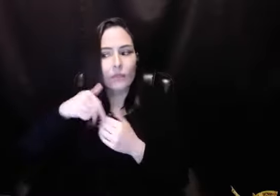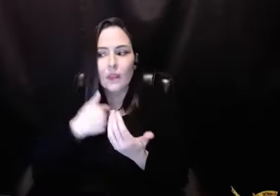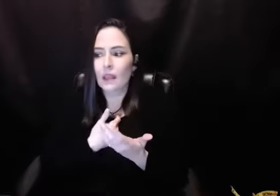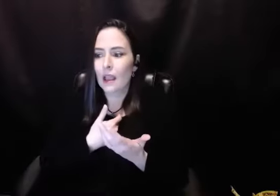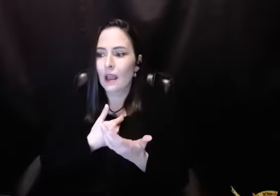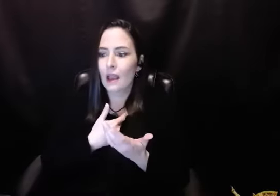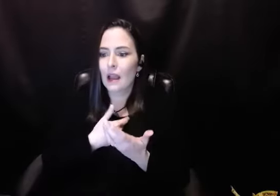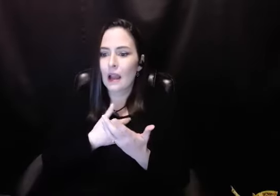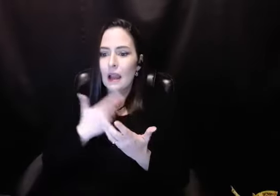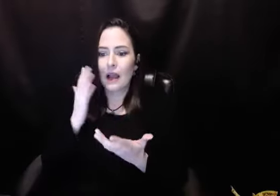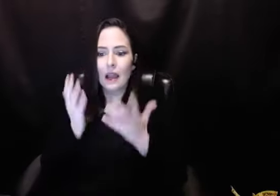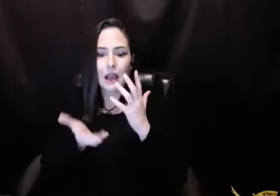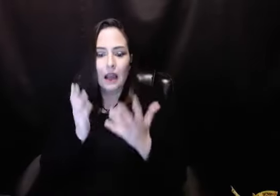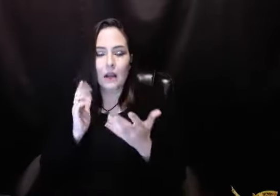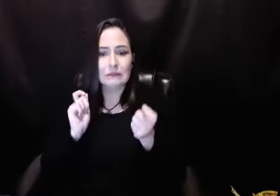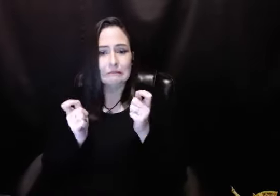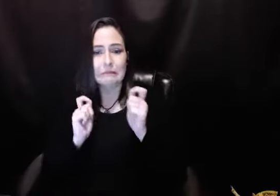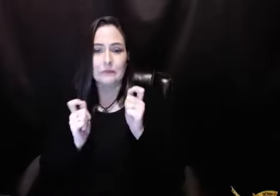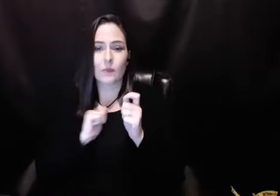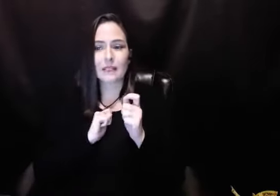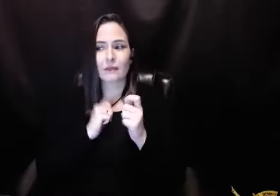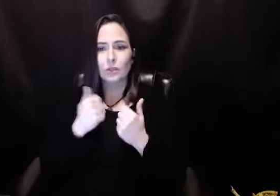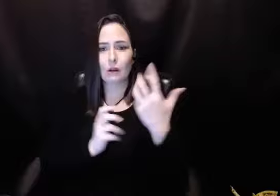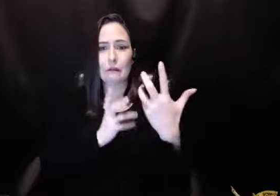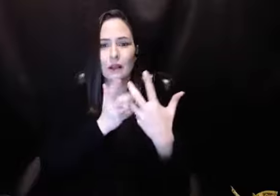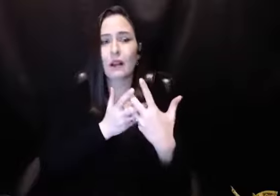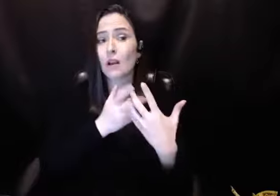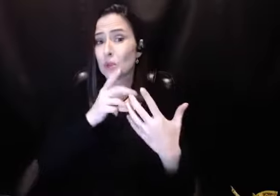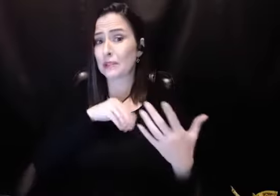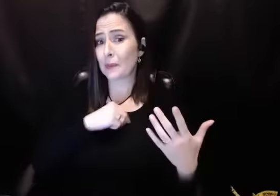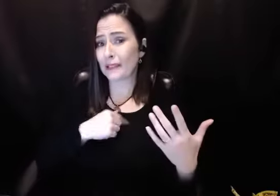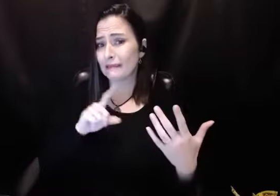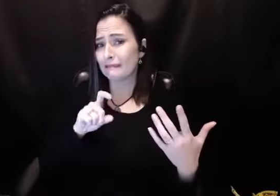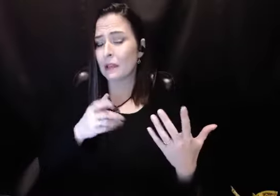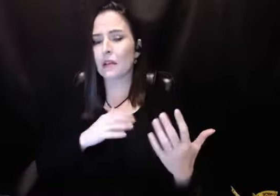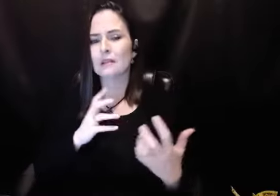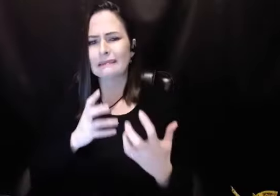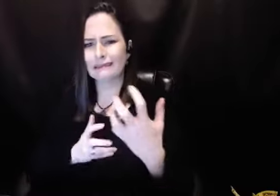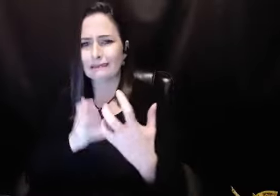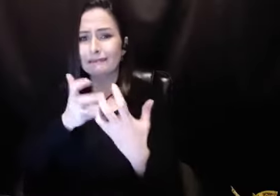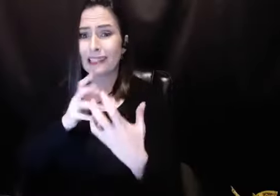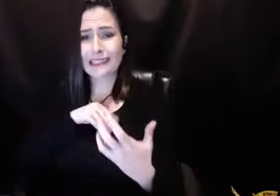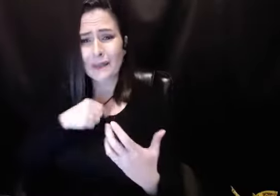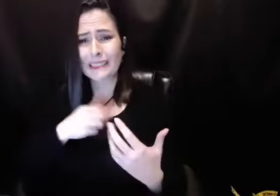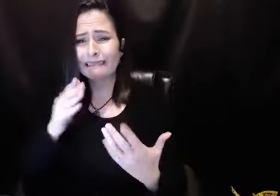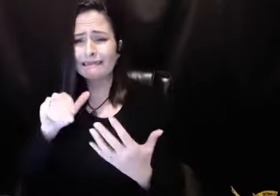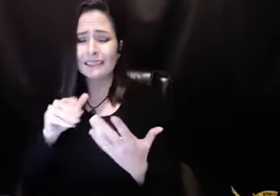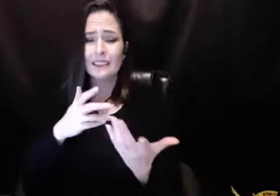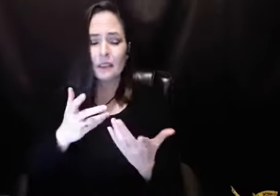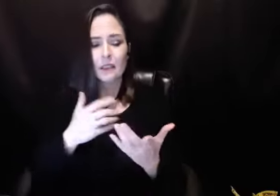mirror. I'm the guy that would hide and run from everything. I'm the guy that would kind of form myself around you in any way I thought you wanted just so that I would feel that